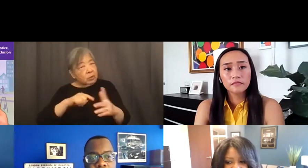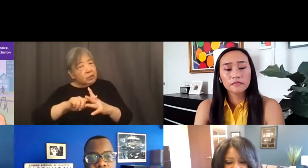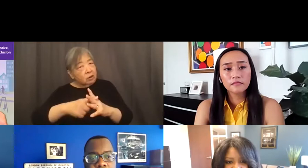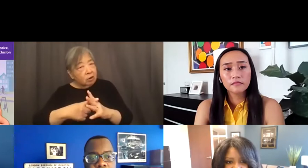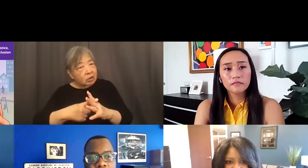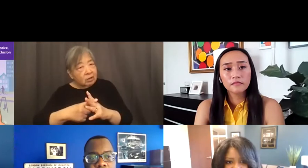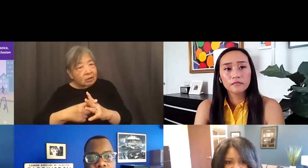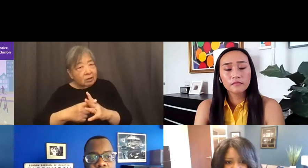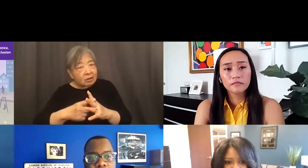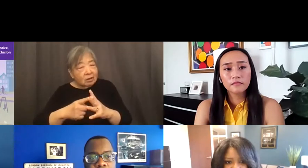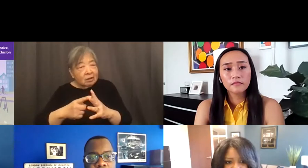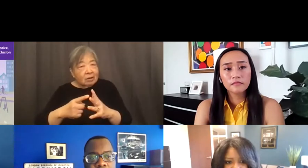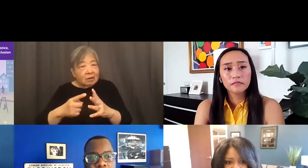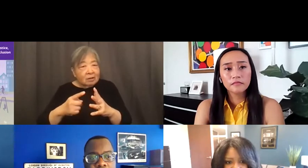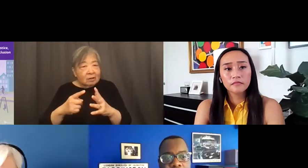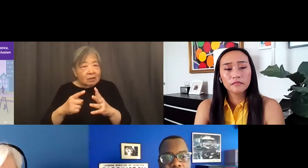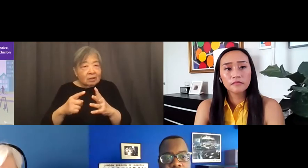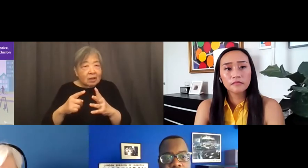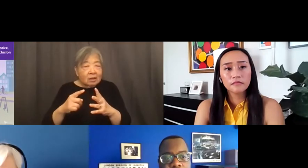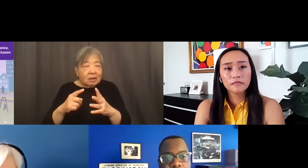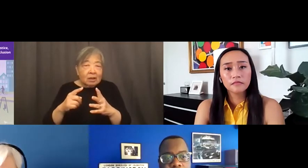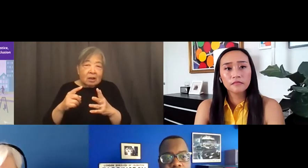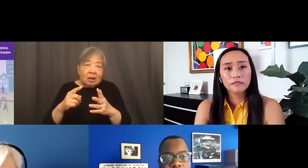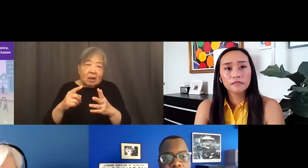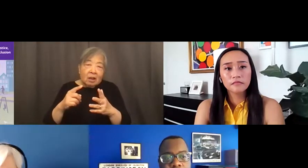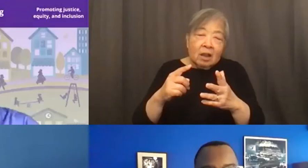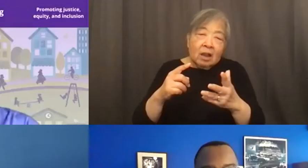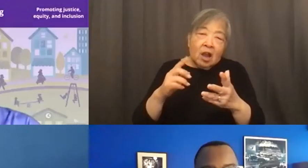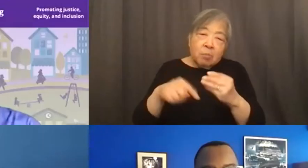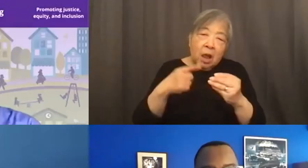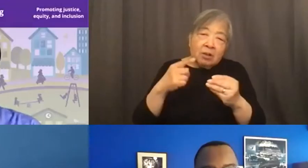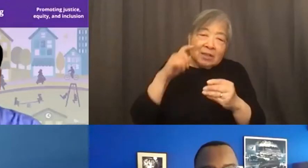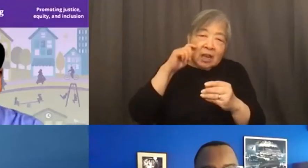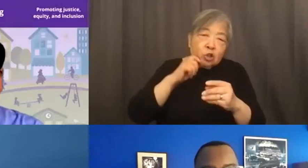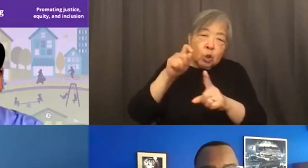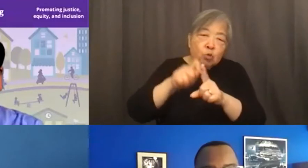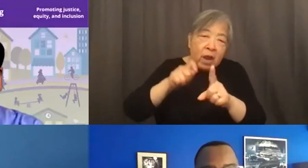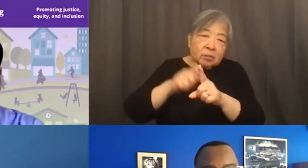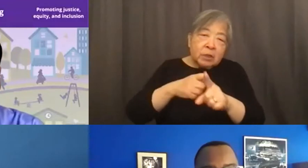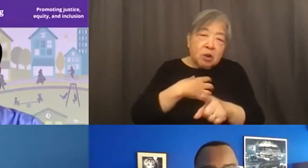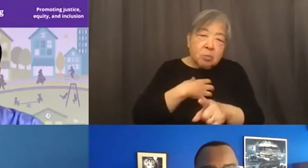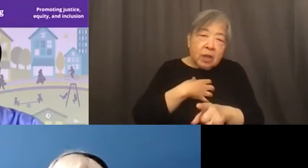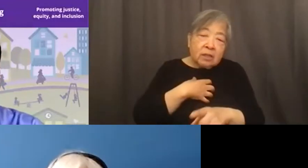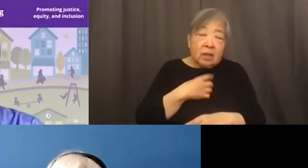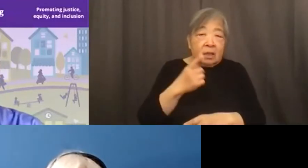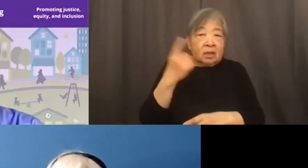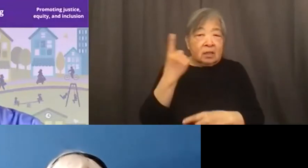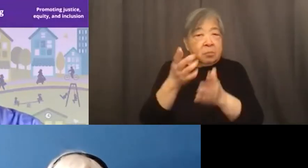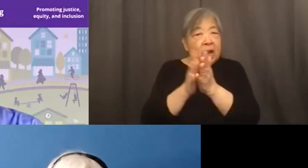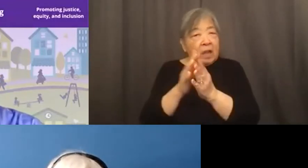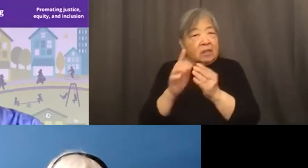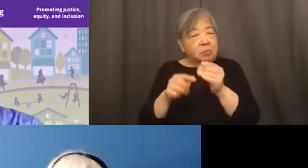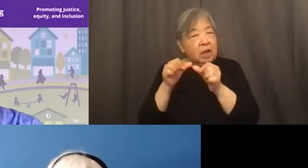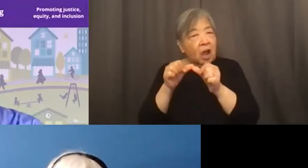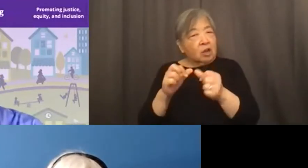kind of originally assistant secretary warden about sexual harassment complaints we had somebody that asked about having ongoing